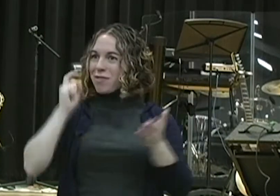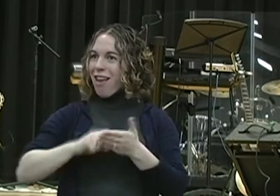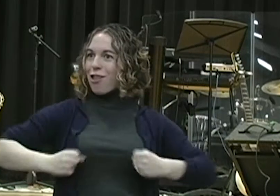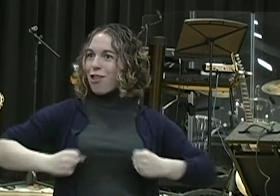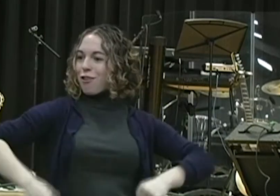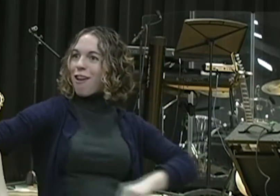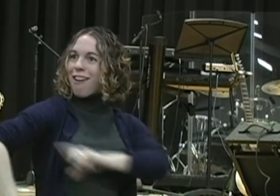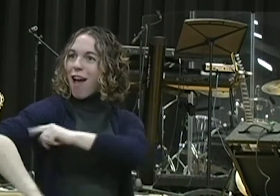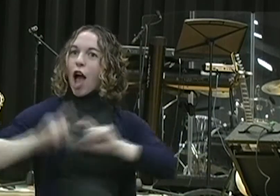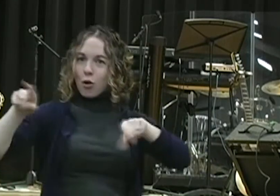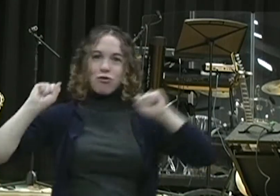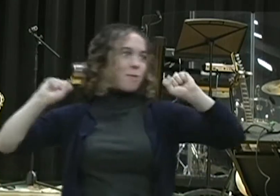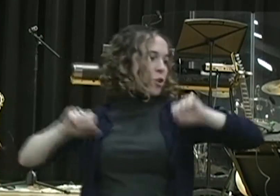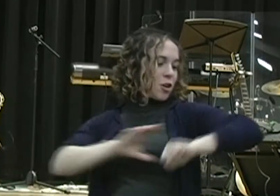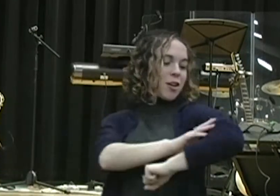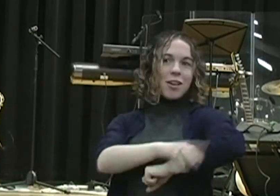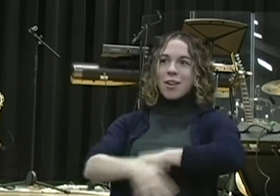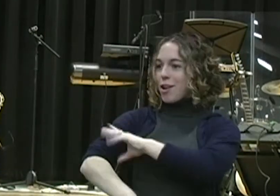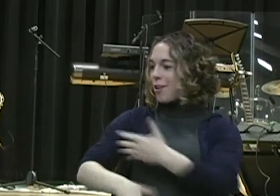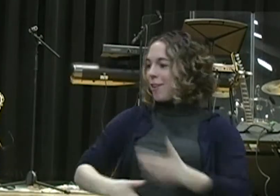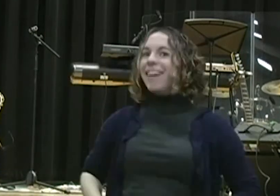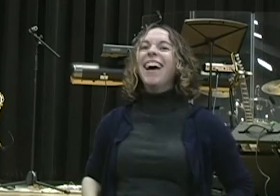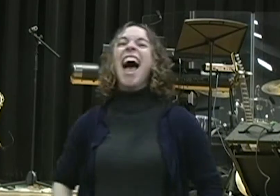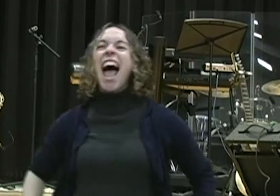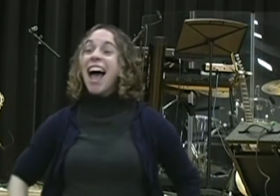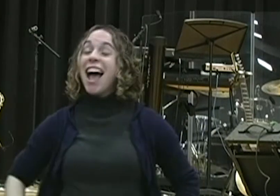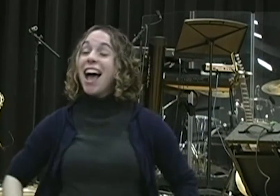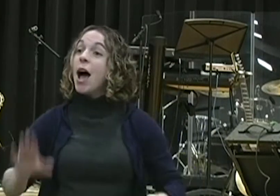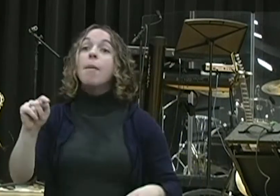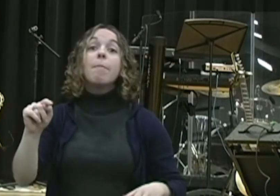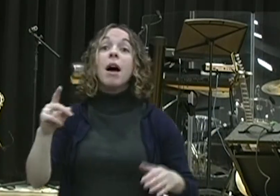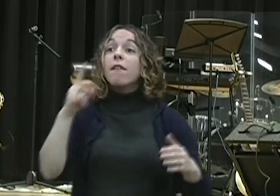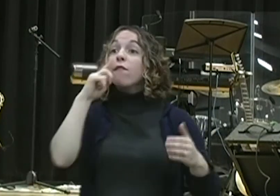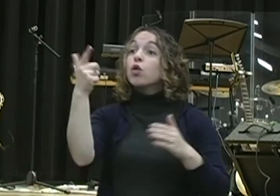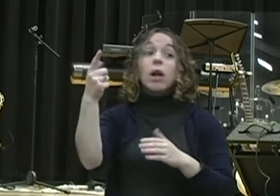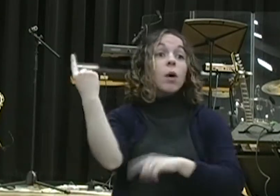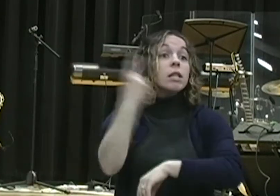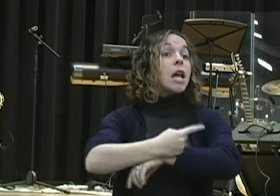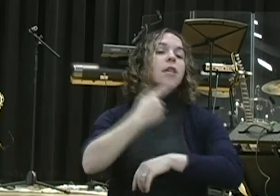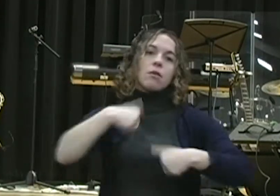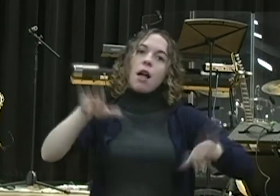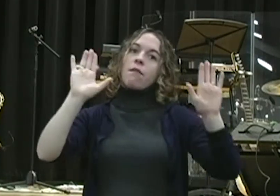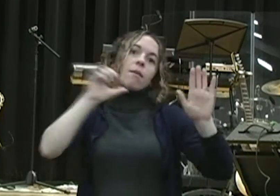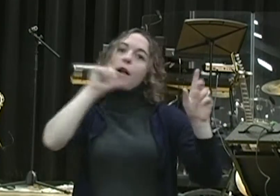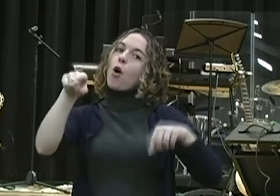Okay. For these 21 days. And it's a sacrifice. I'm not going to go to the gym. I'm going to be taking, besides other times, I'm going be taking that time for prayer.